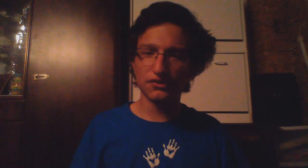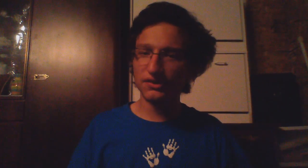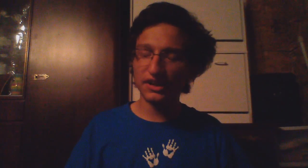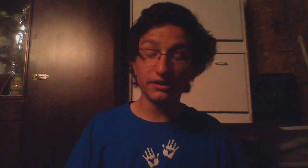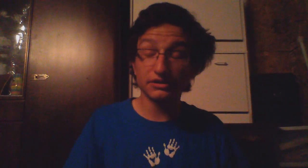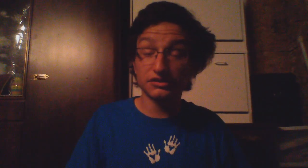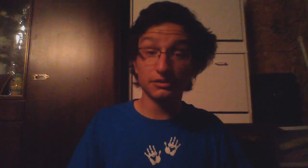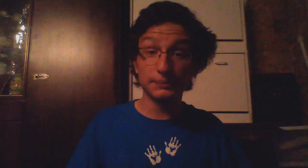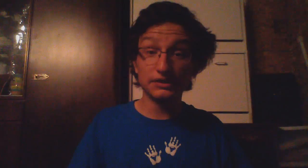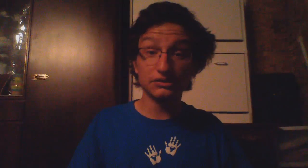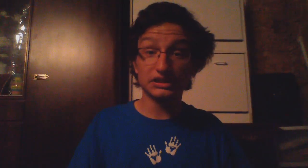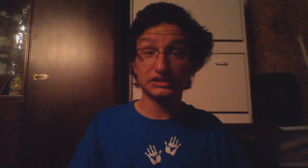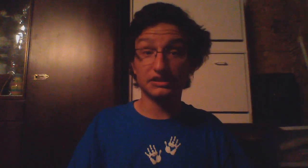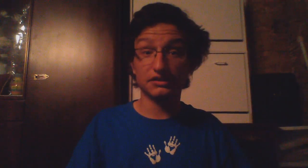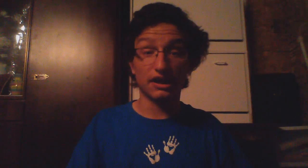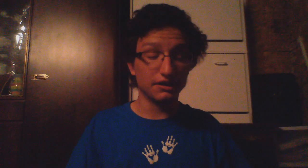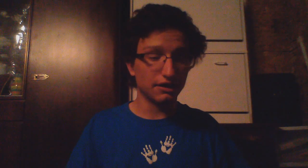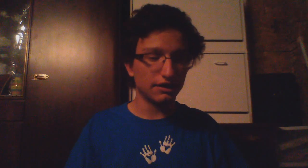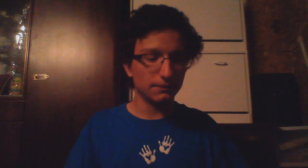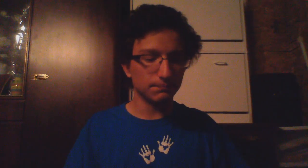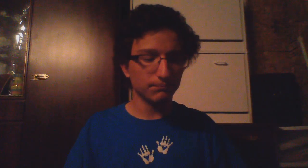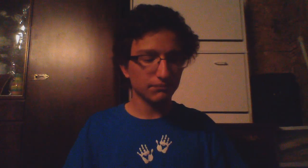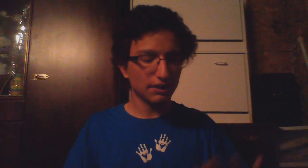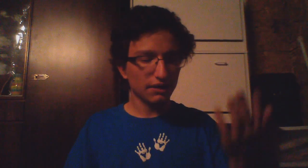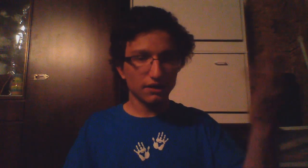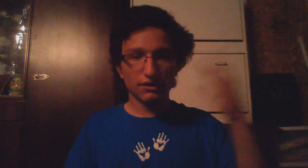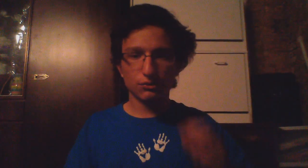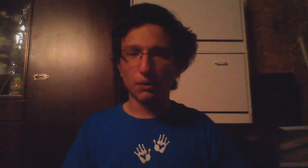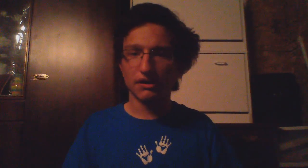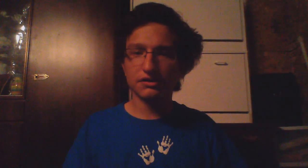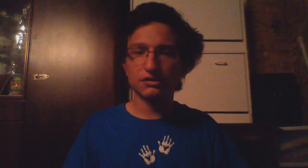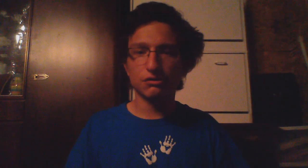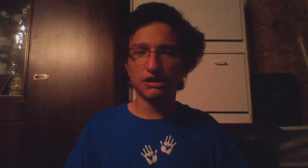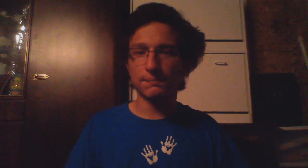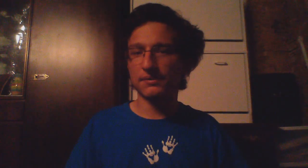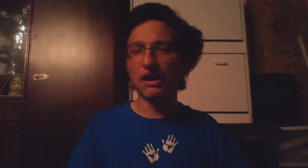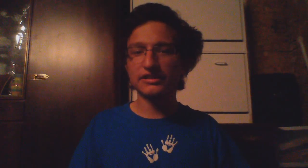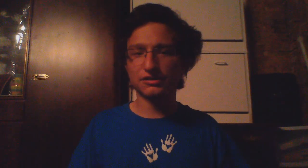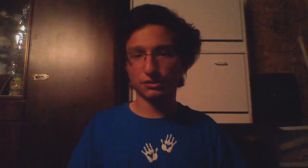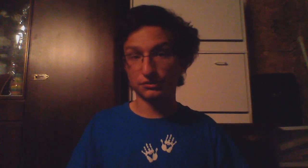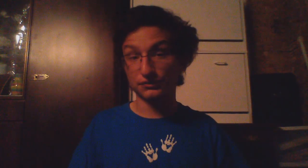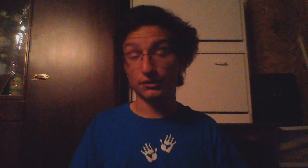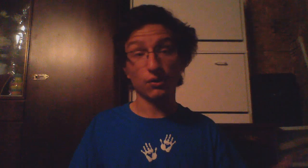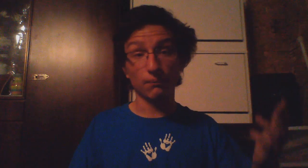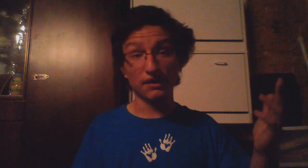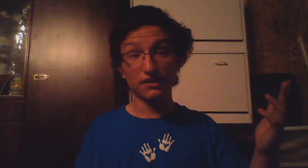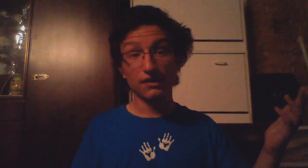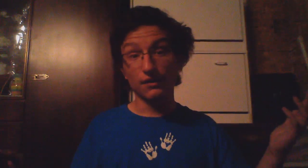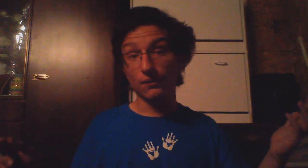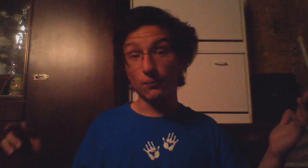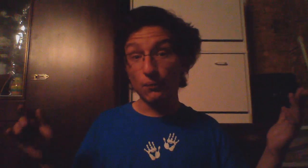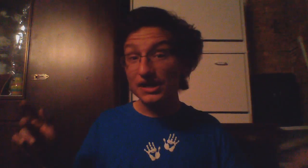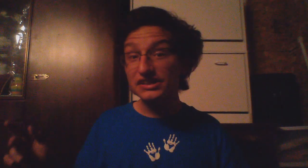feel like I'm just gonna be interesting like um there's one to keep your eyes closed for a whole month which